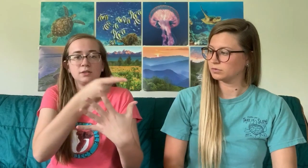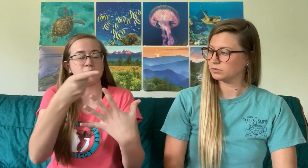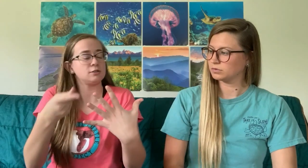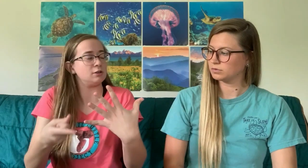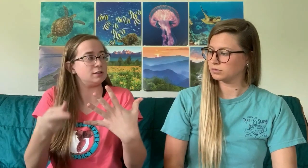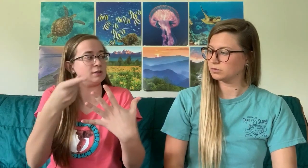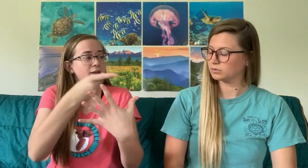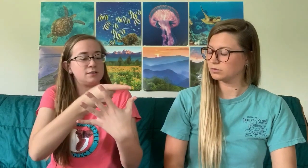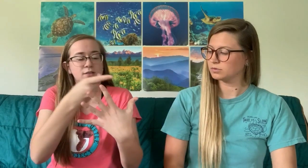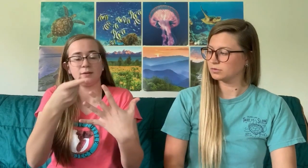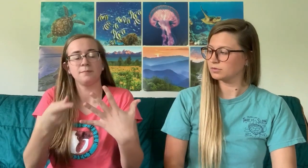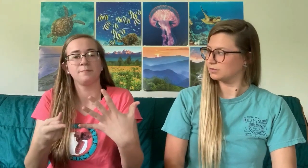just adjusting to the list.